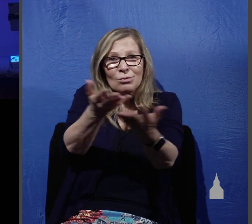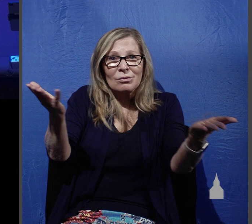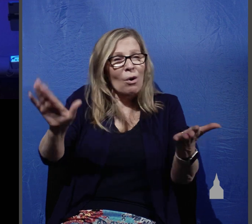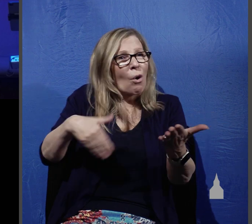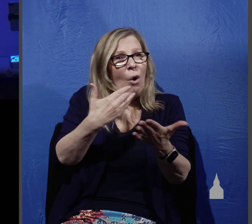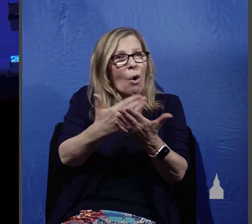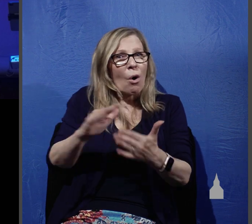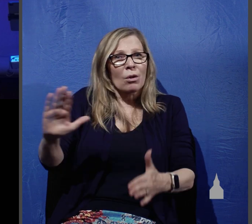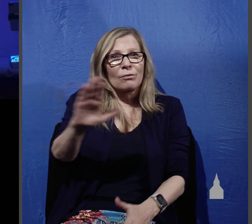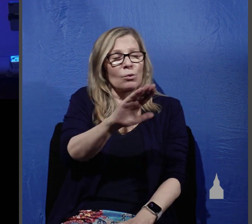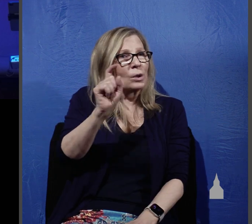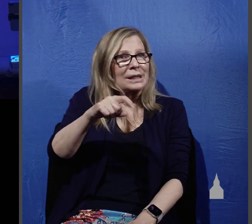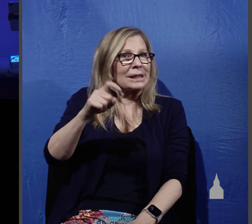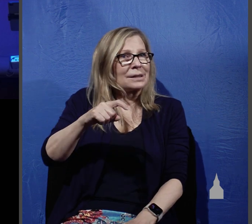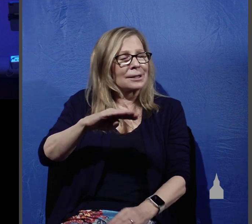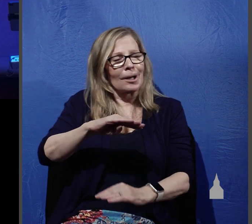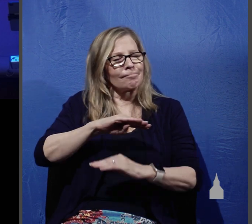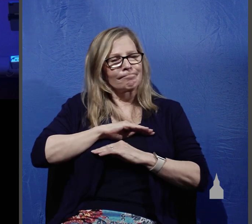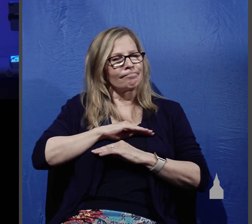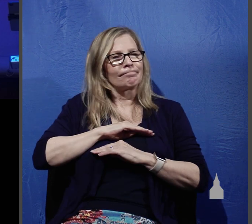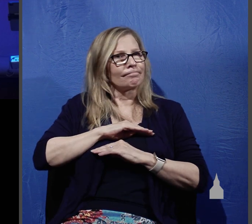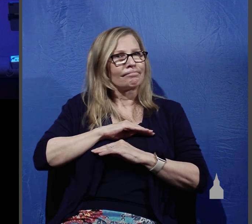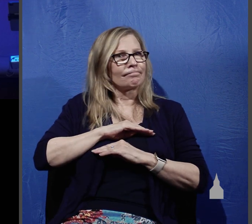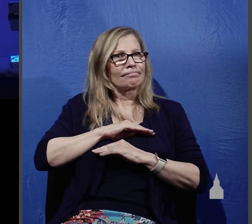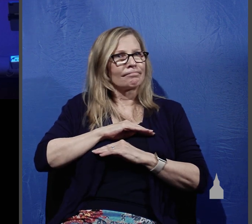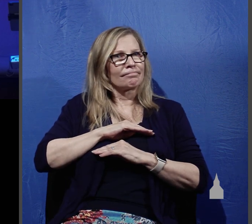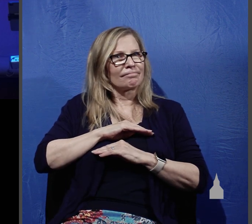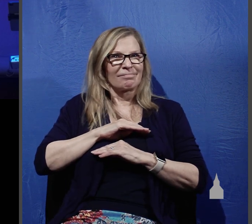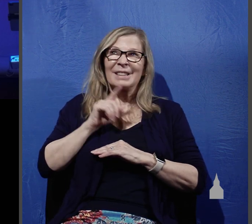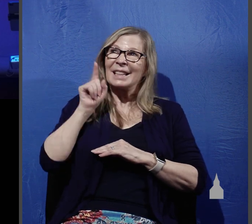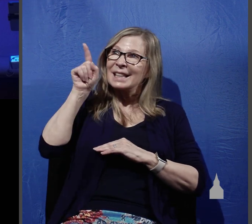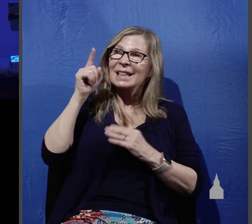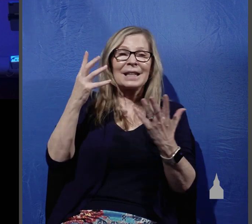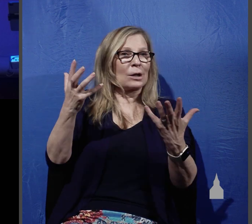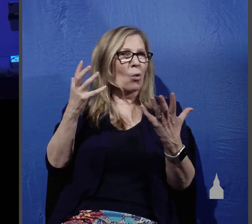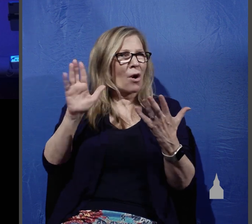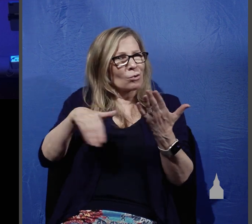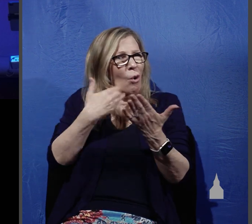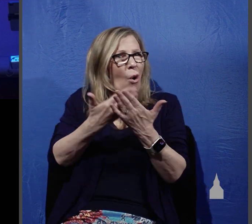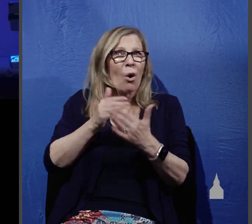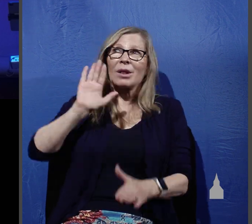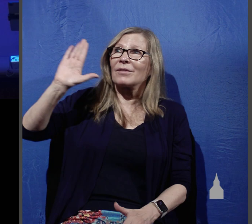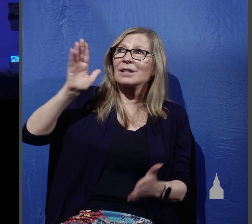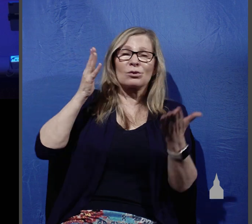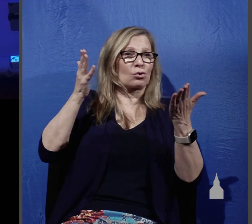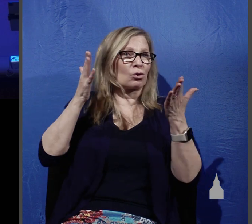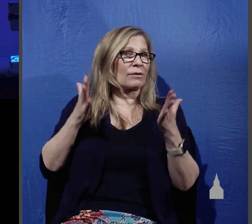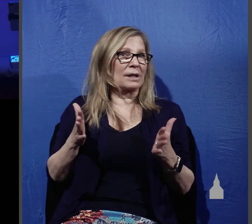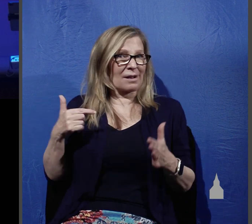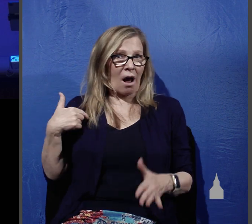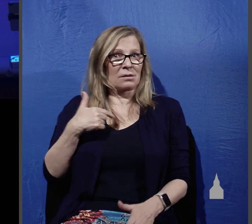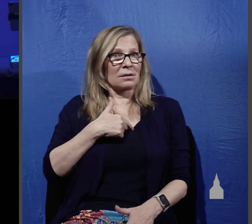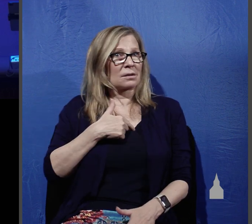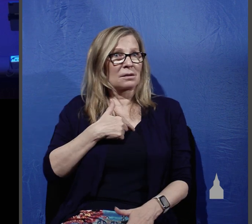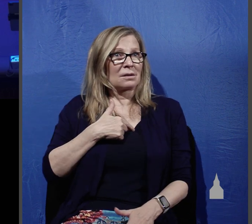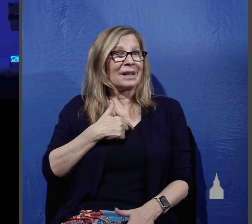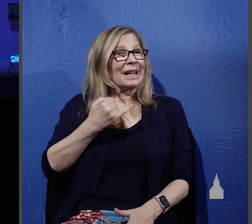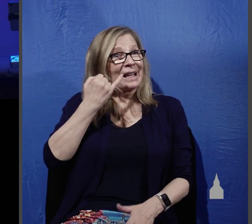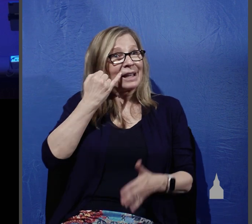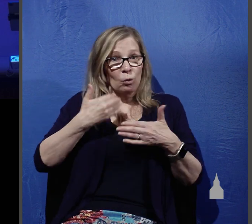that's the truth that is to say the Lord wants all of his servants us to know that if we give ourselves to do his work